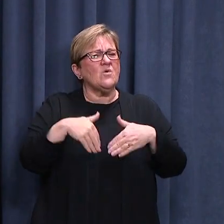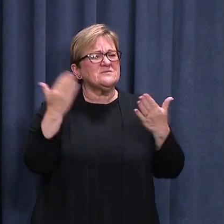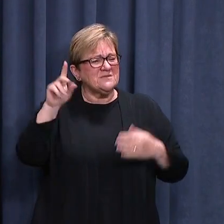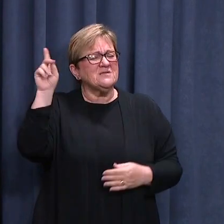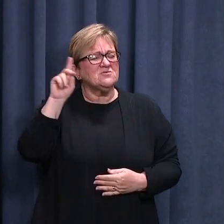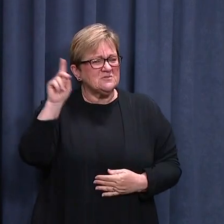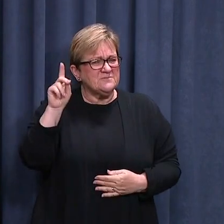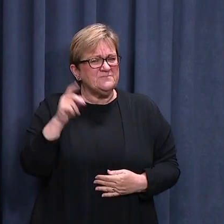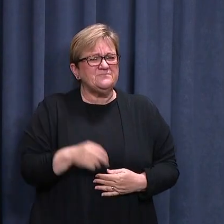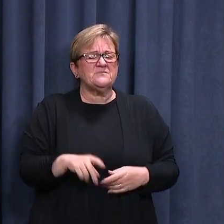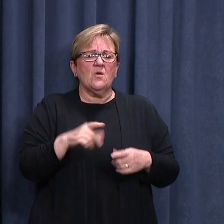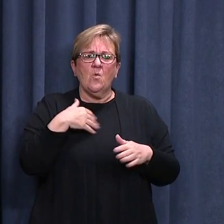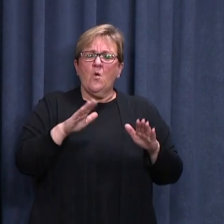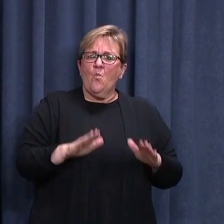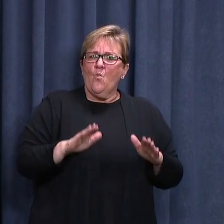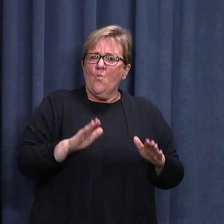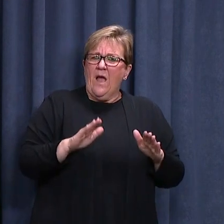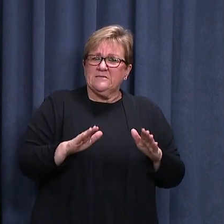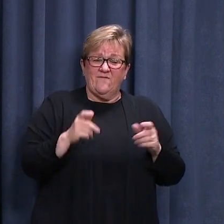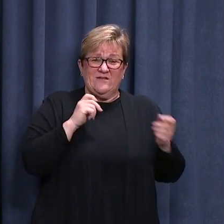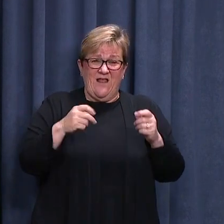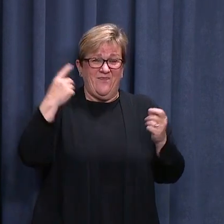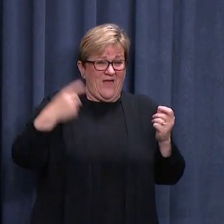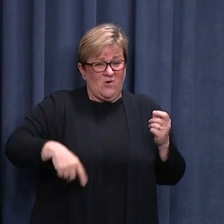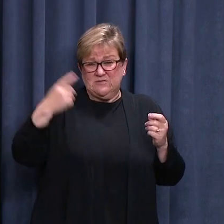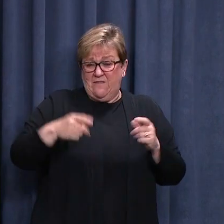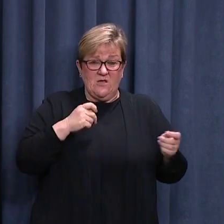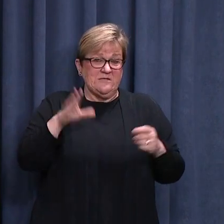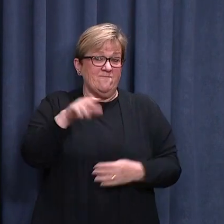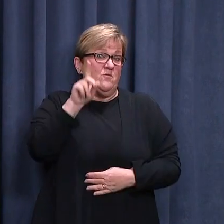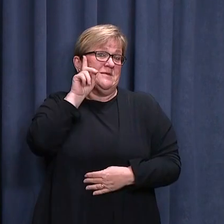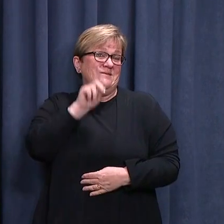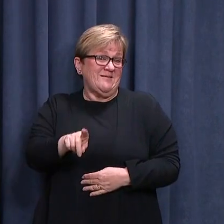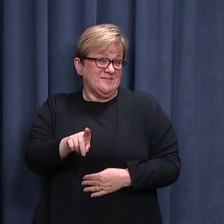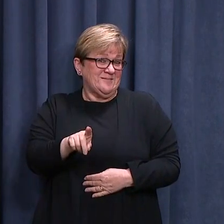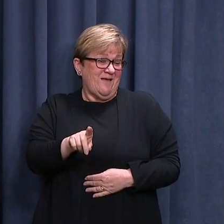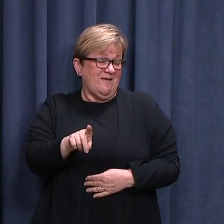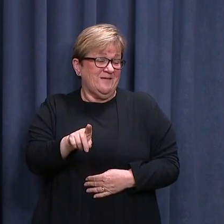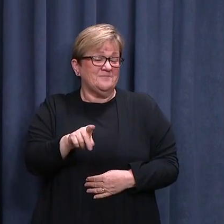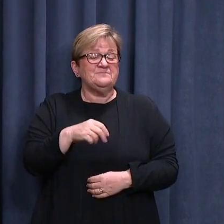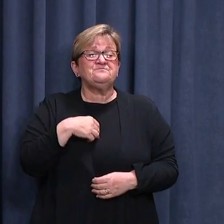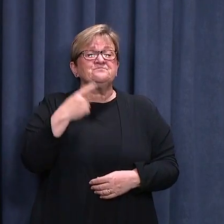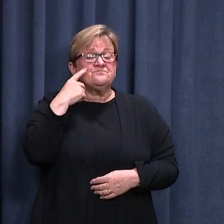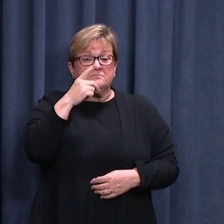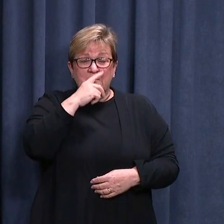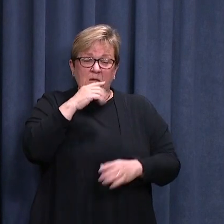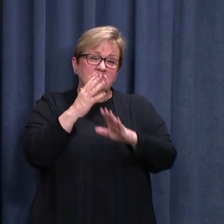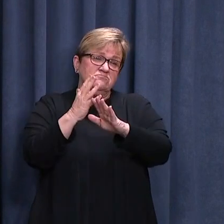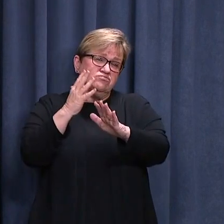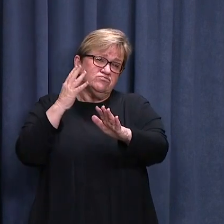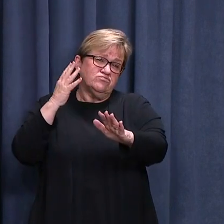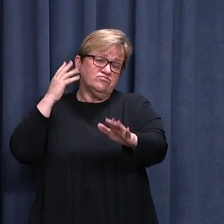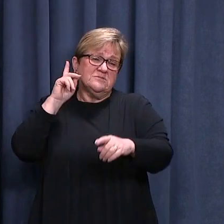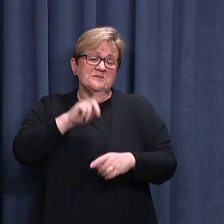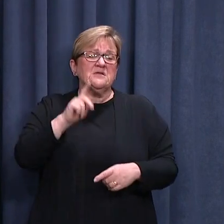as we await the results of thousands of tests from yesterday. We all saw those long queues yesterday,